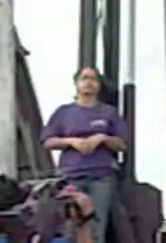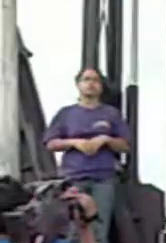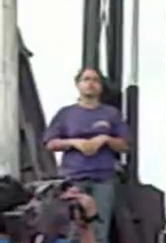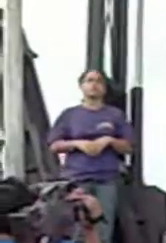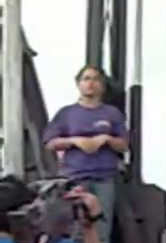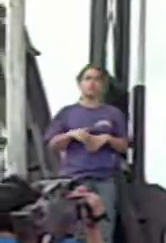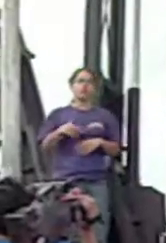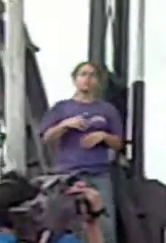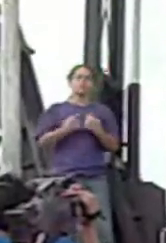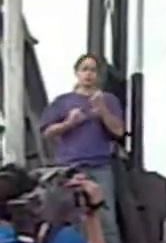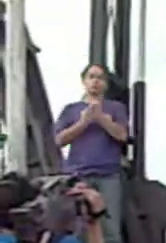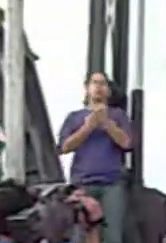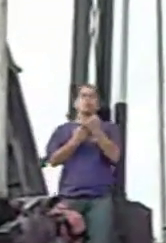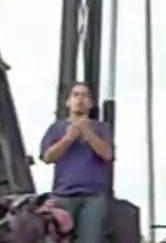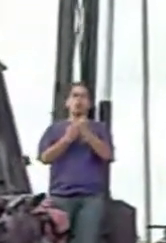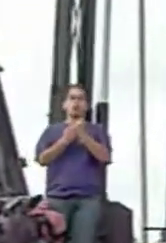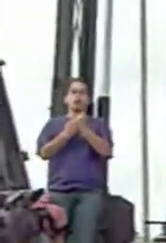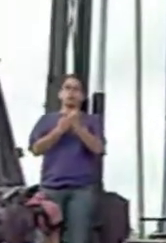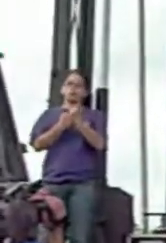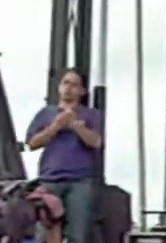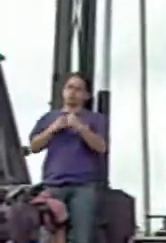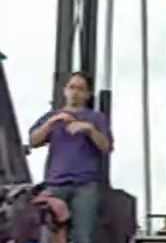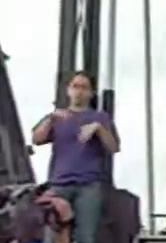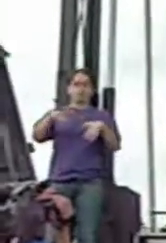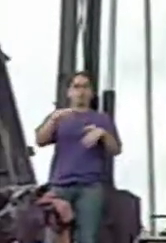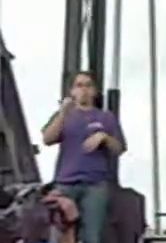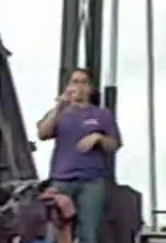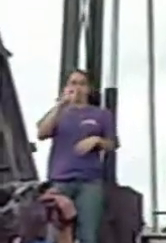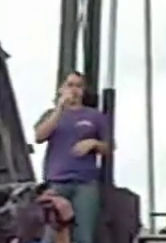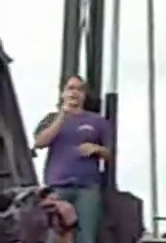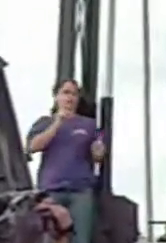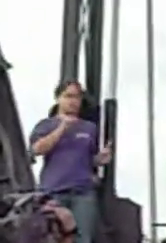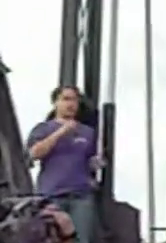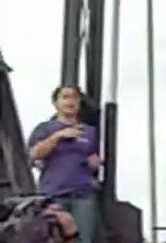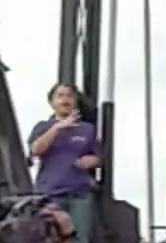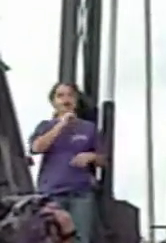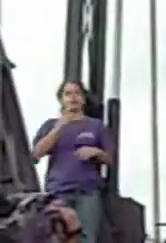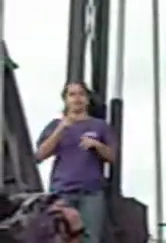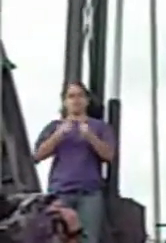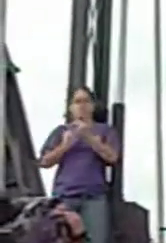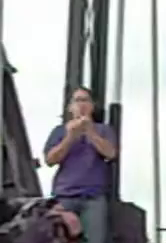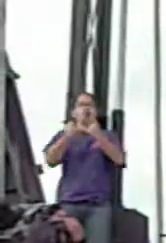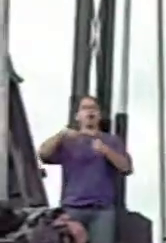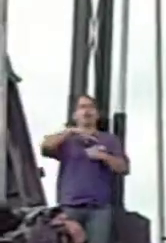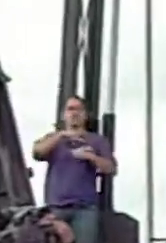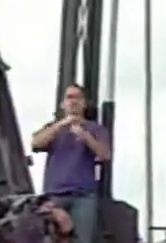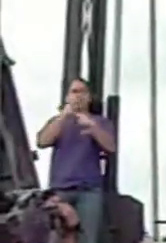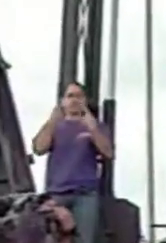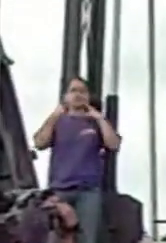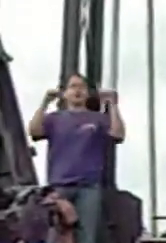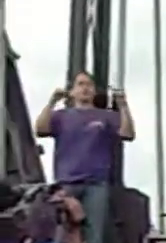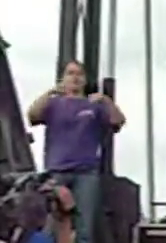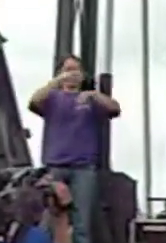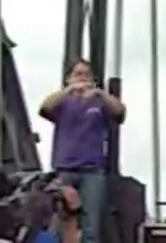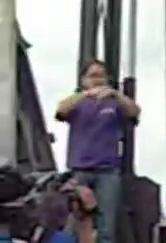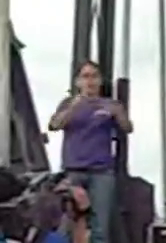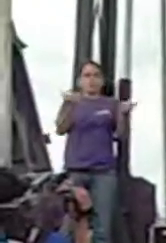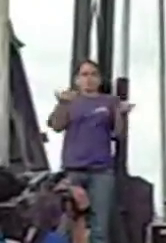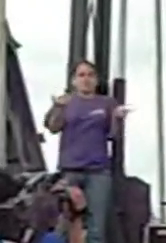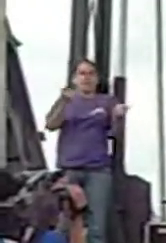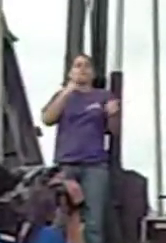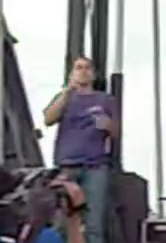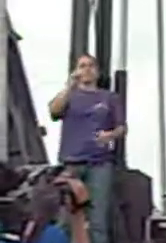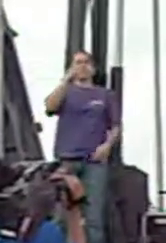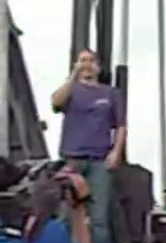who have been a support behind Morgan, behind us, to make this happen. Ladies and gentlemen, the time has come for Morgan's